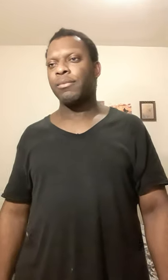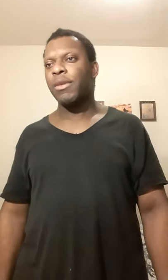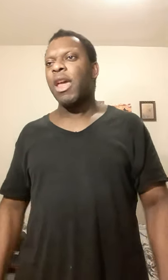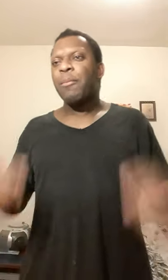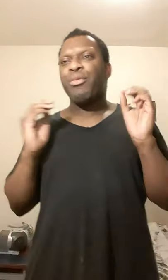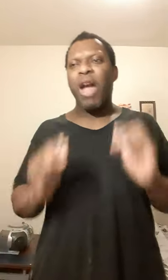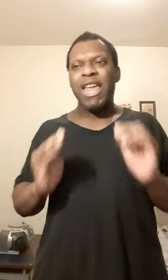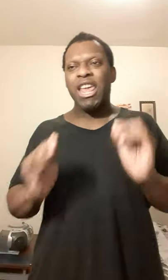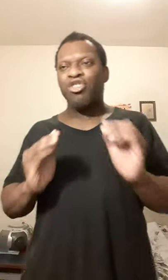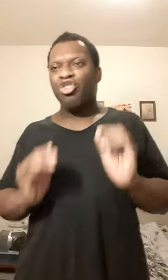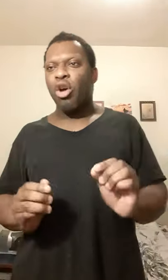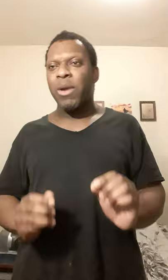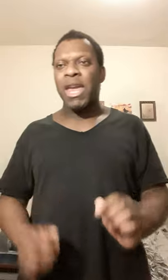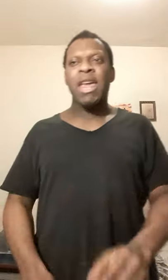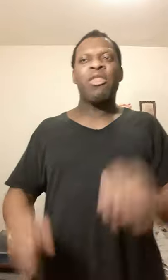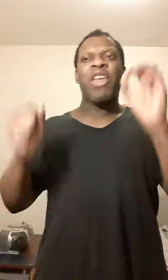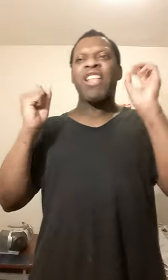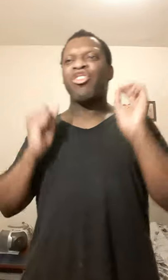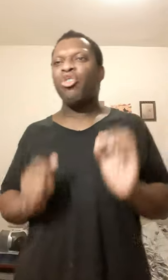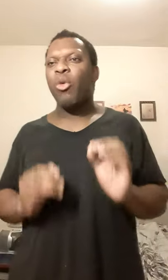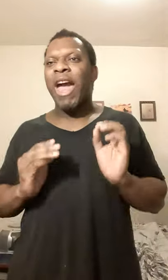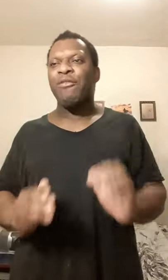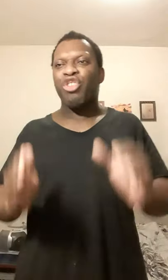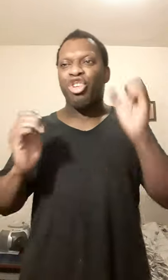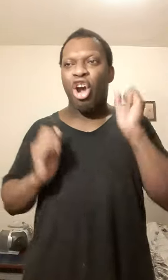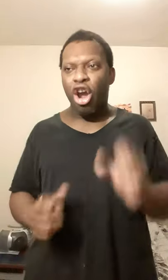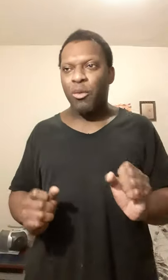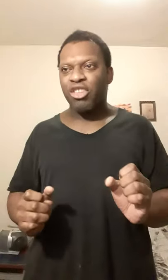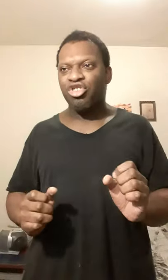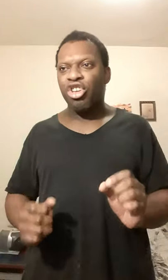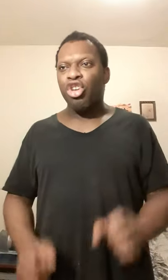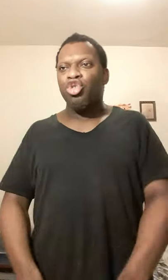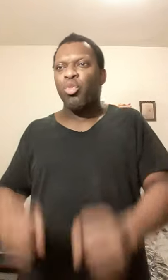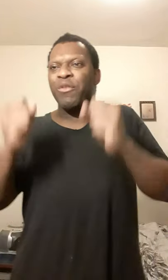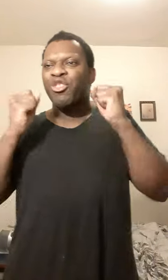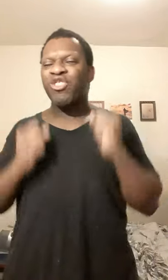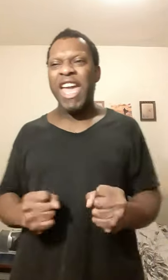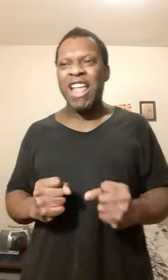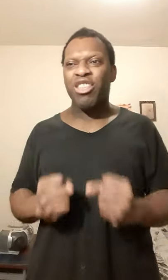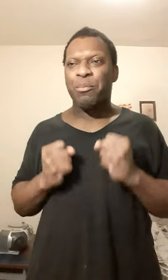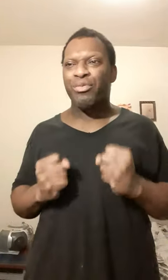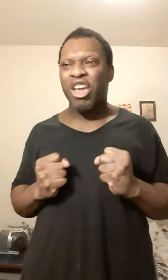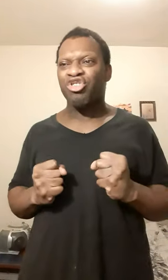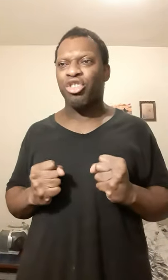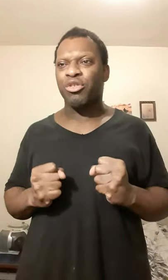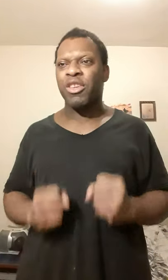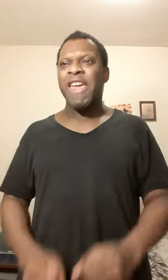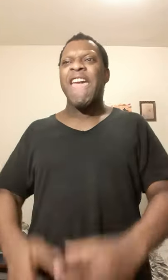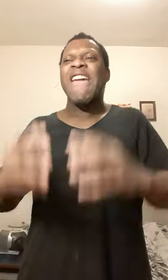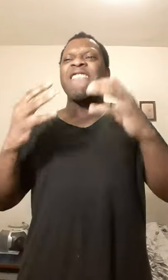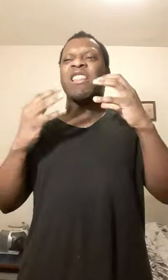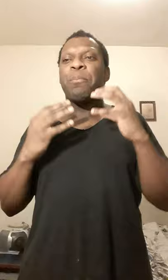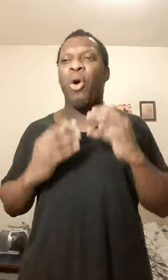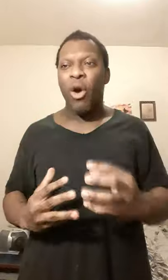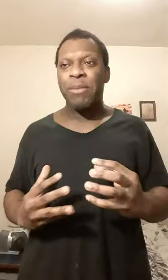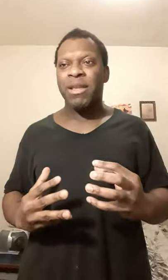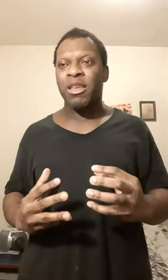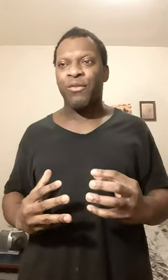Pride is knowing that you have the courage to withstand the pressures and disappointments of